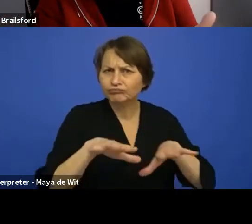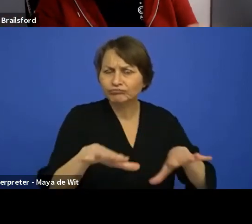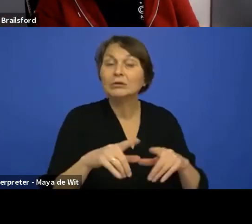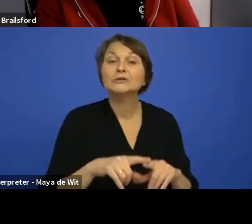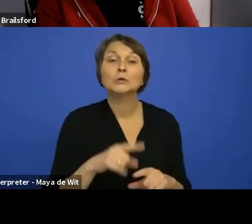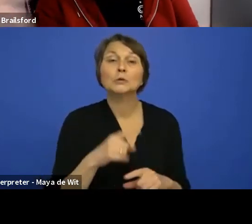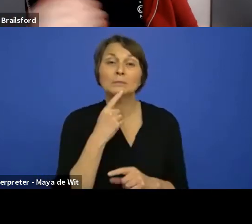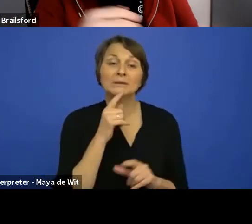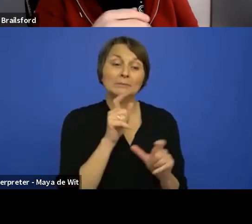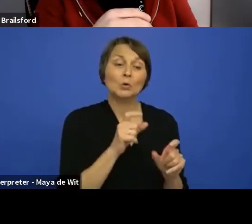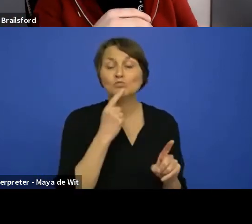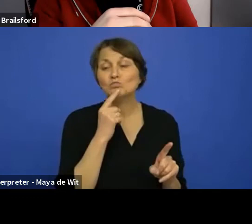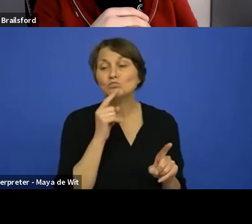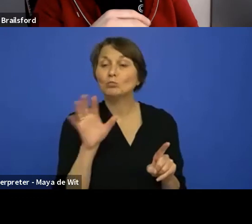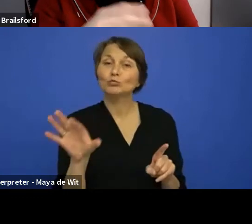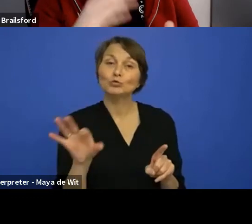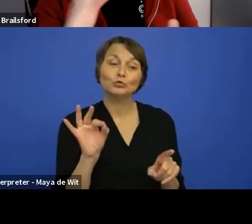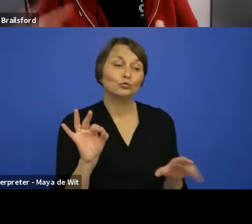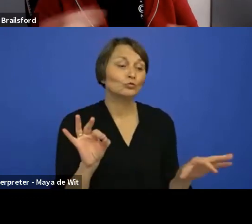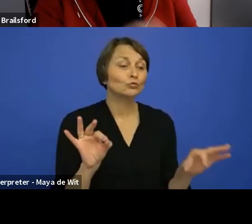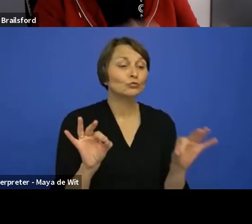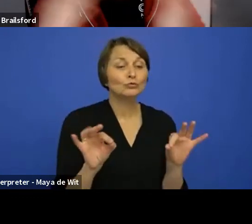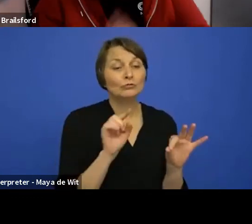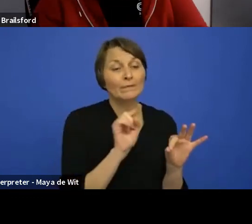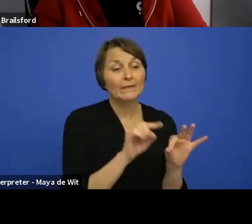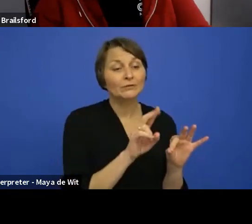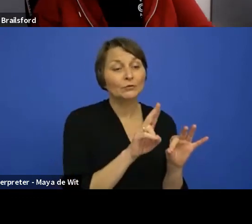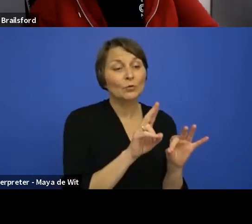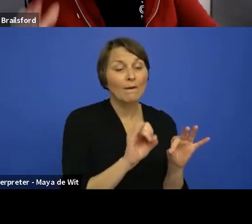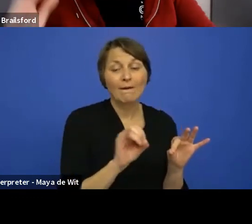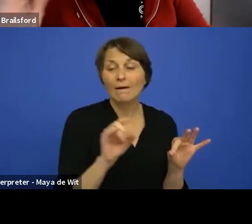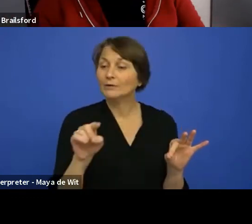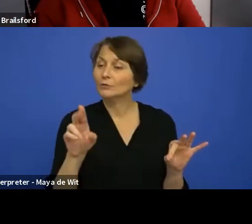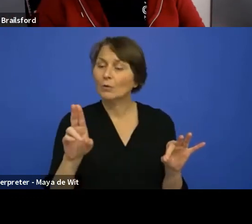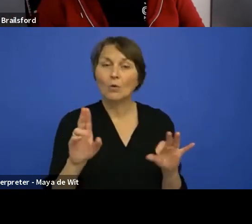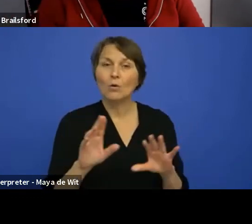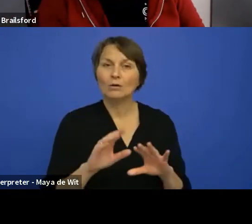UIs or will it be a hard, this is the new UI? Go with that.